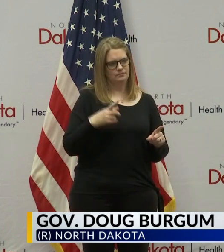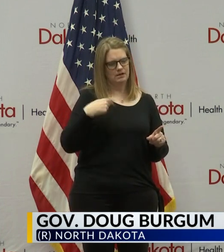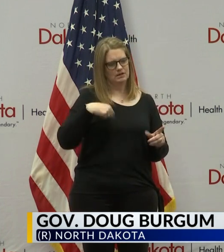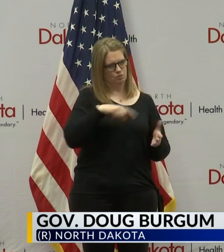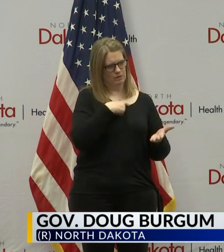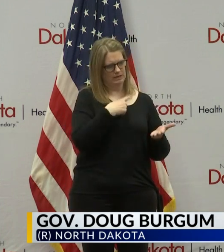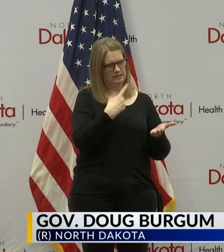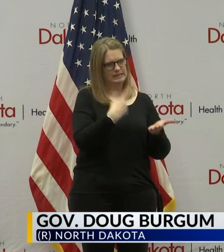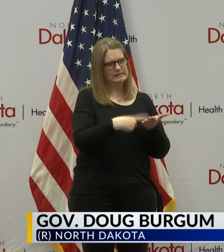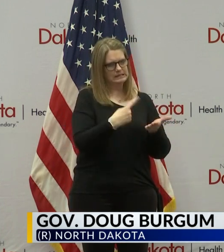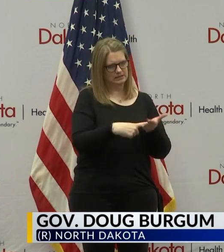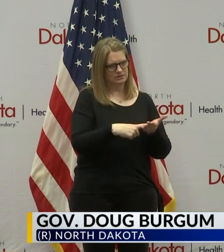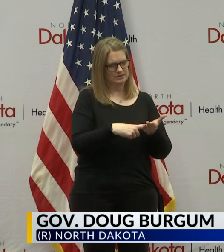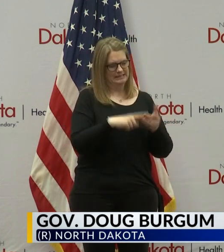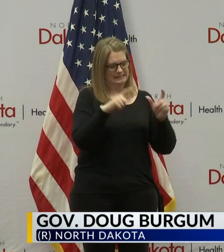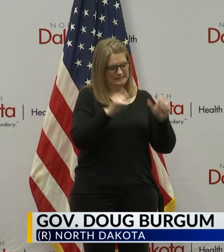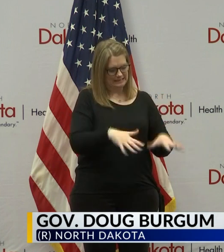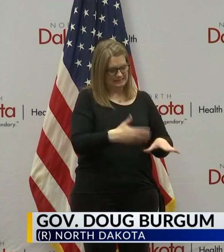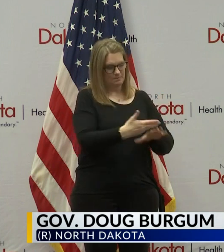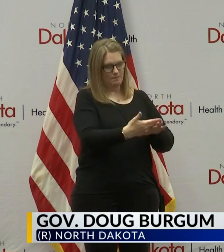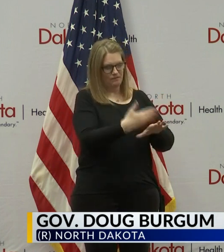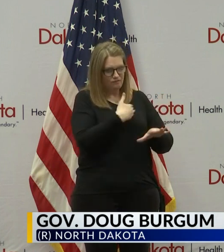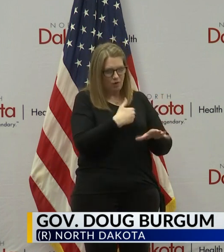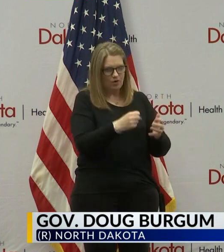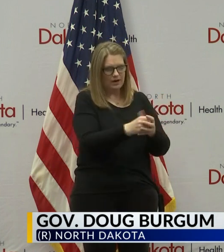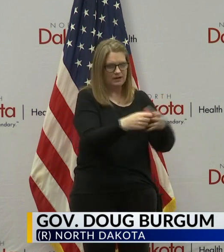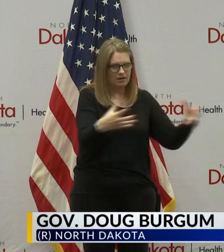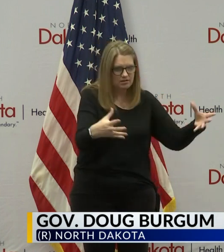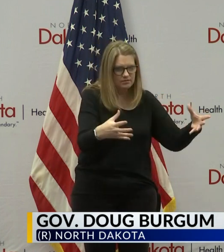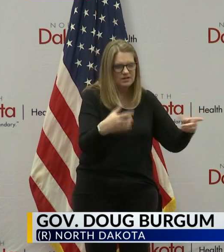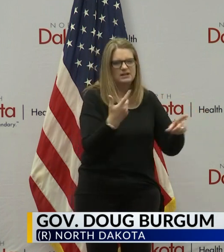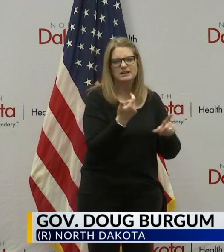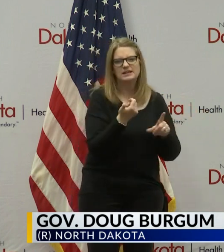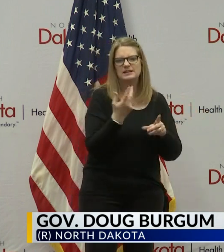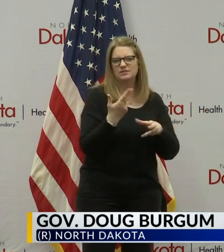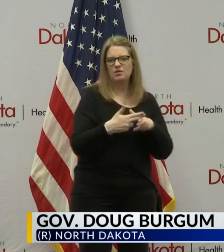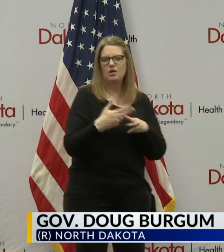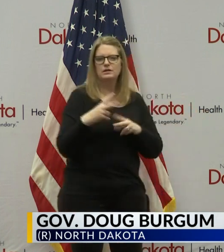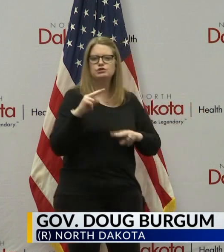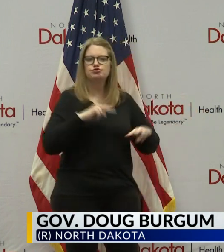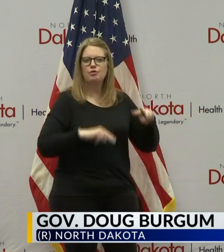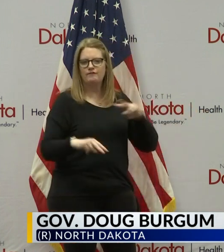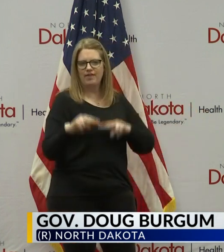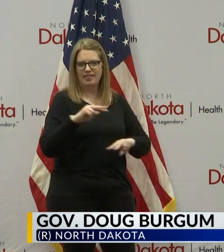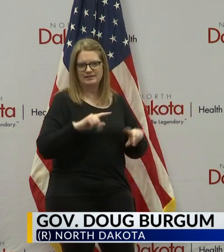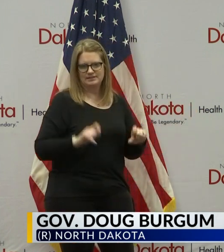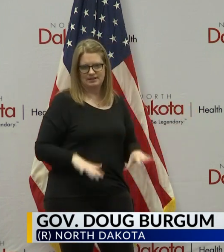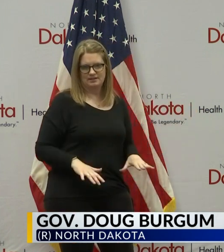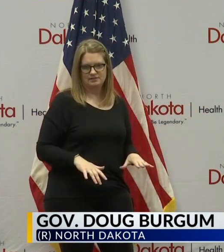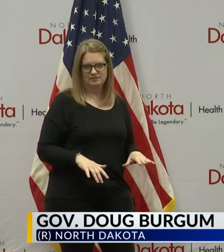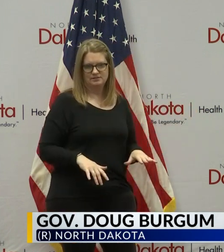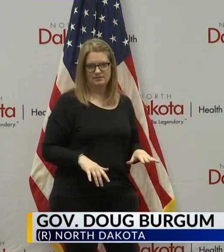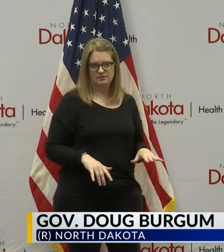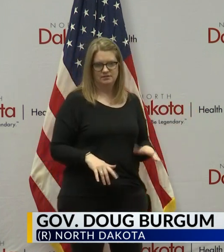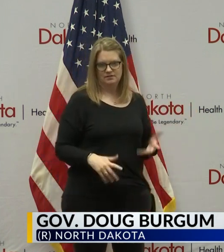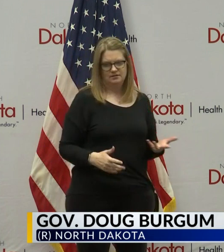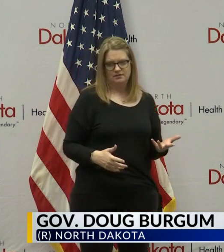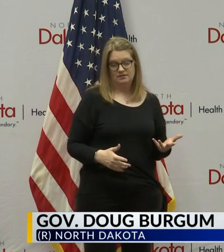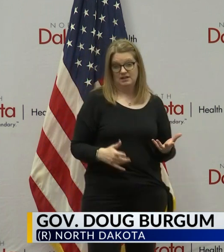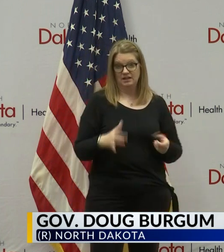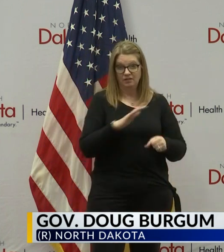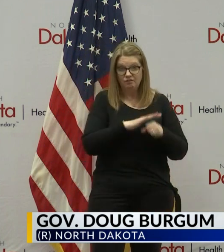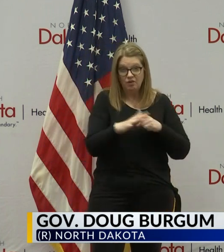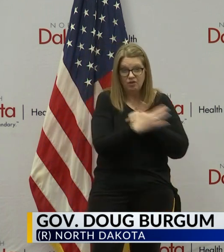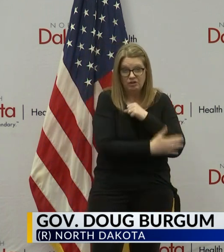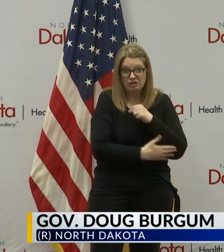to do testing before an outbreak would be called surveillance testing. And very little of that has happened in our entire